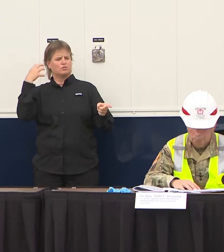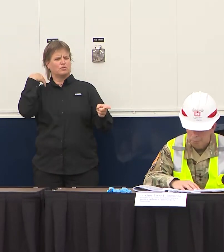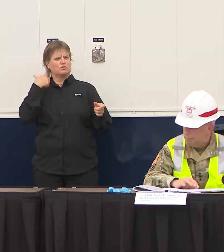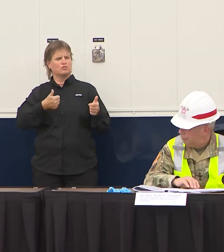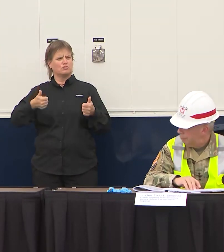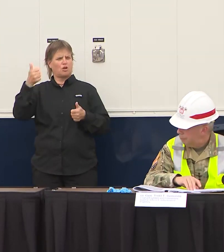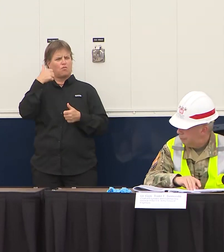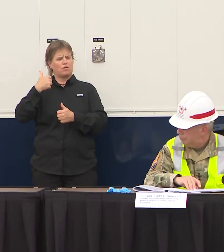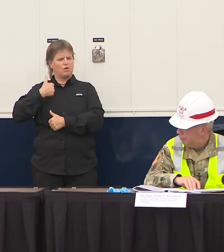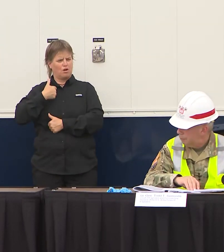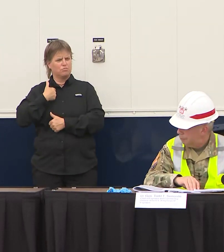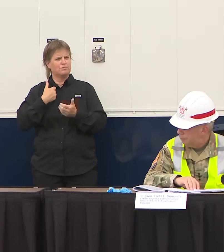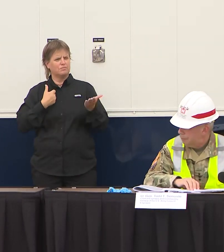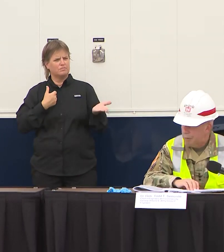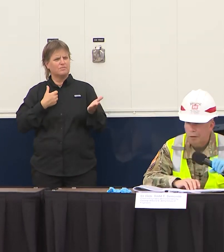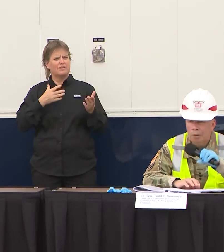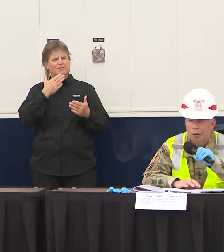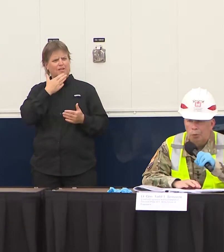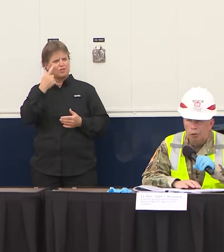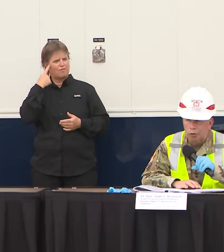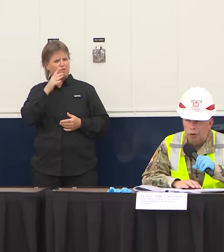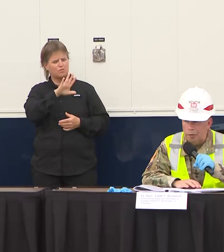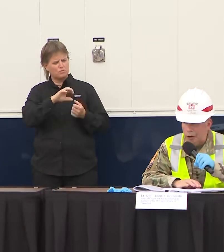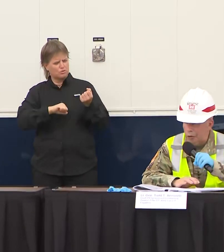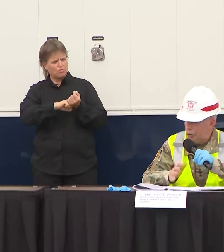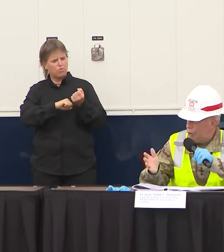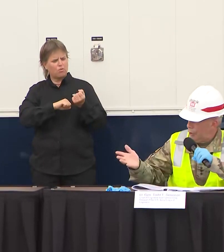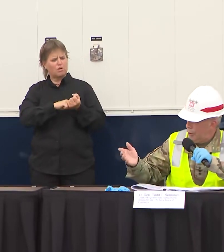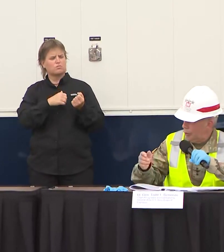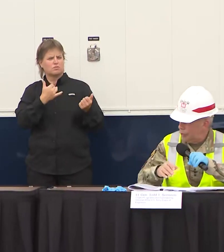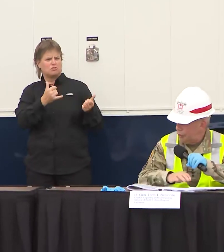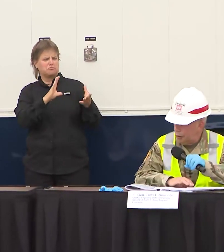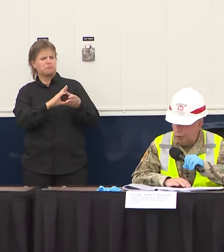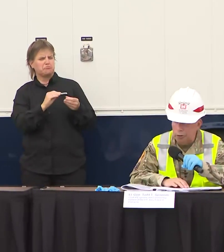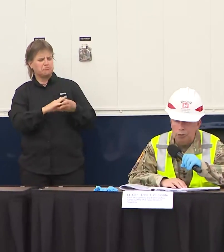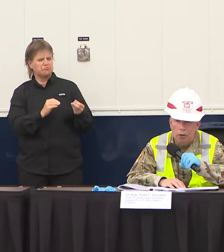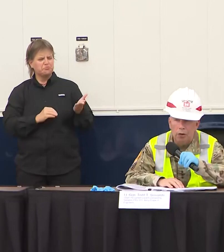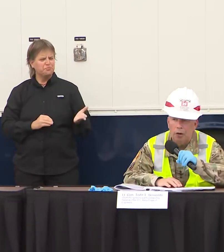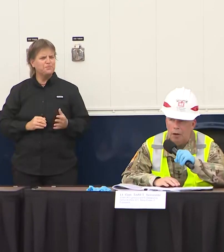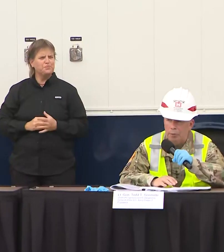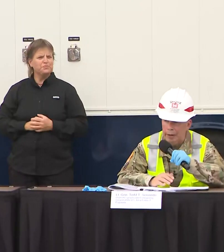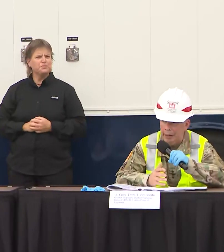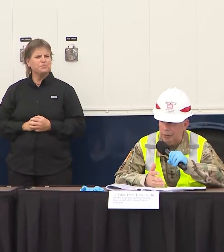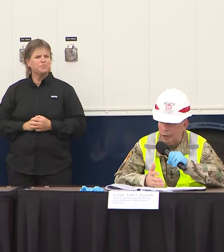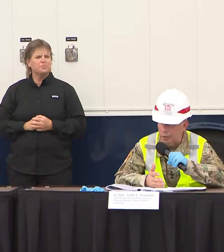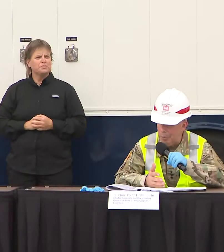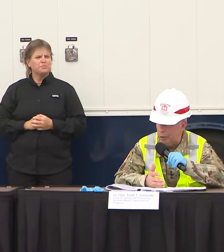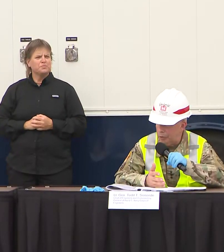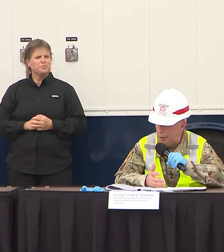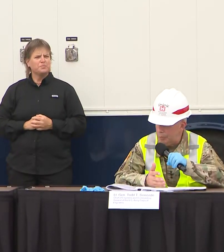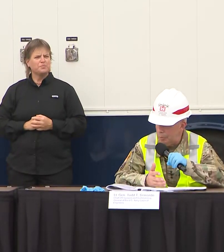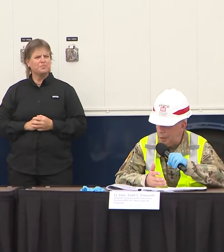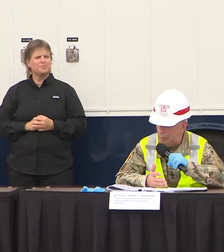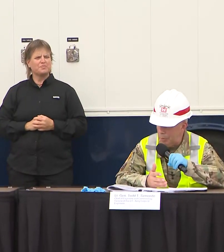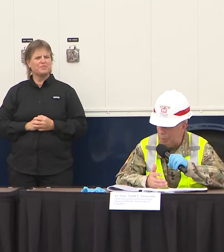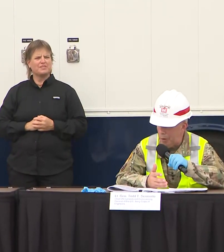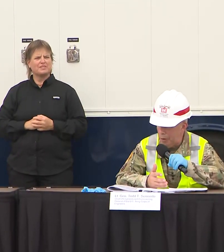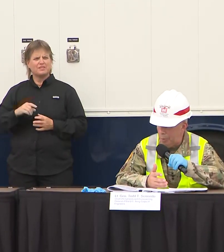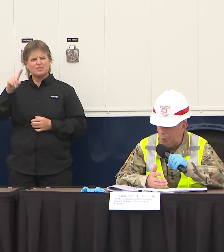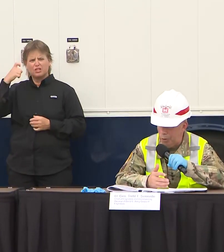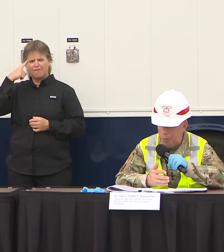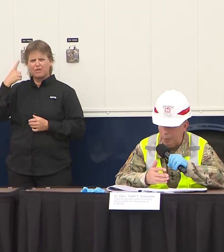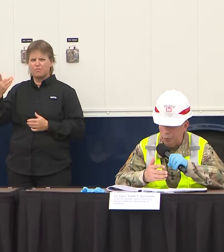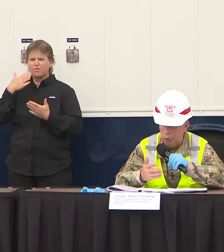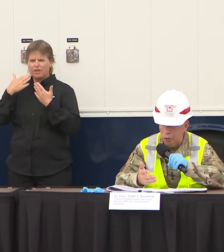your support and for your leadership well listen governor to you and the other senior leaders here I can't think of a better team to be able to be